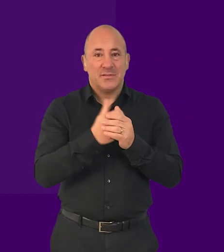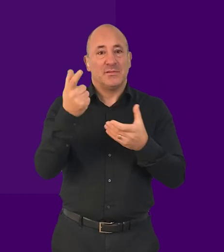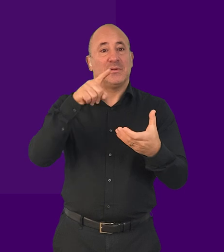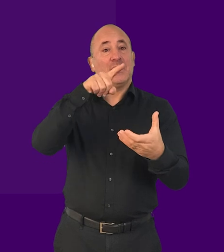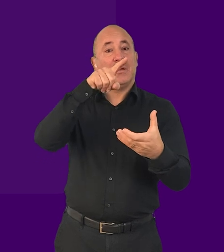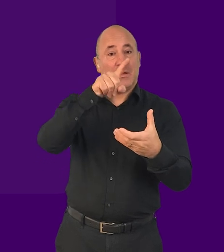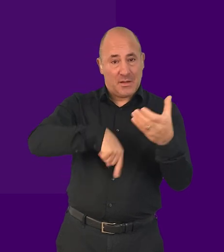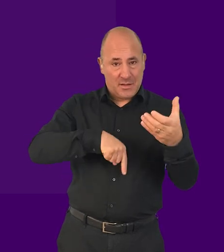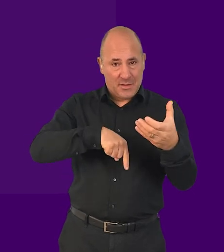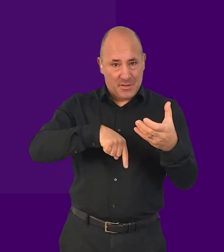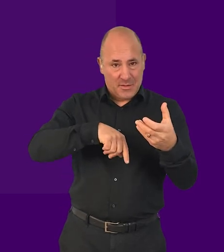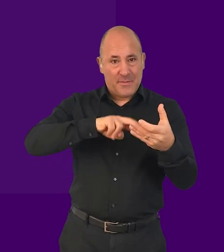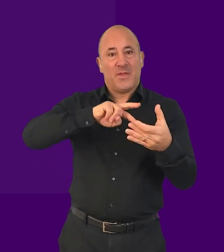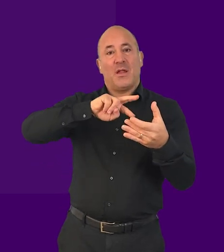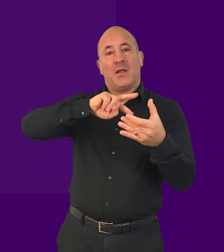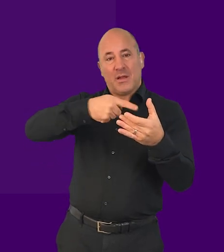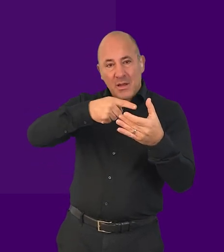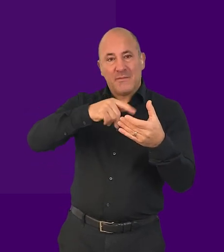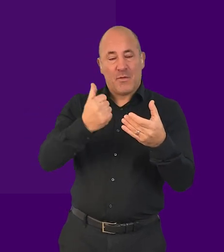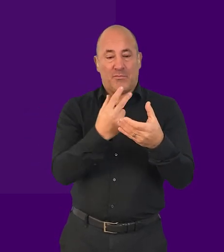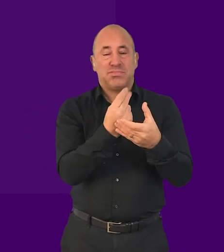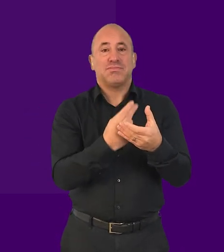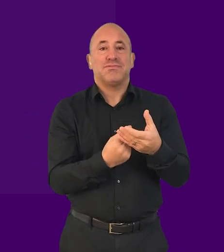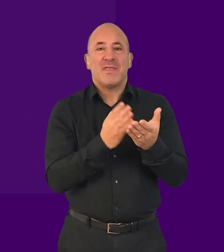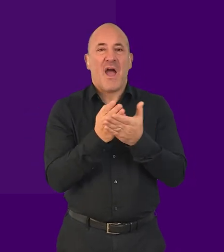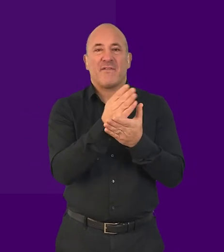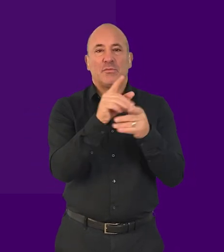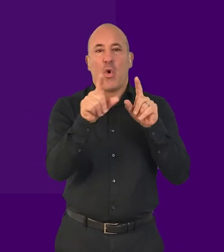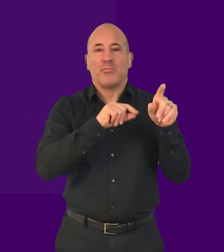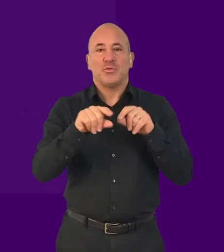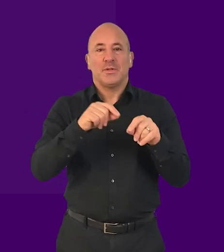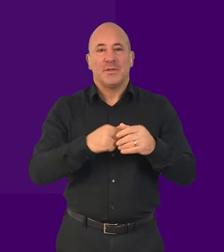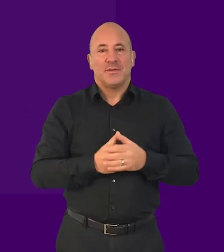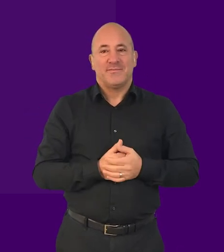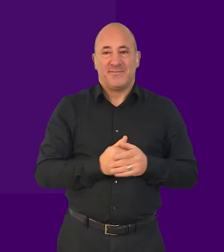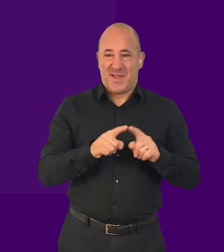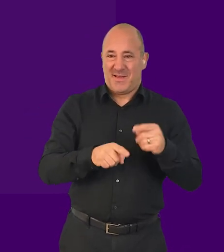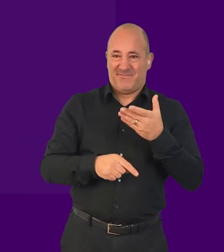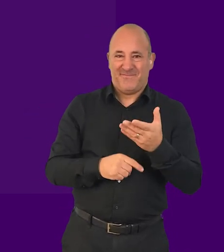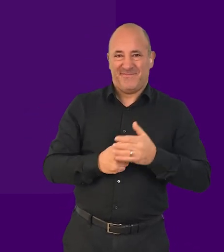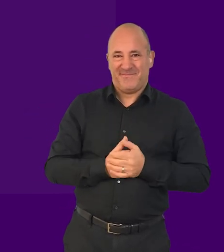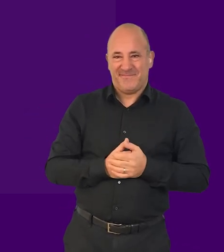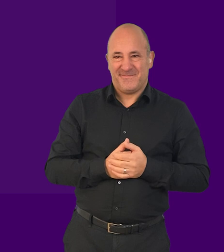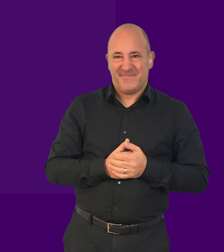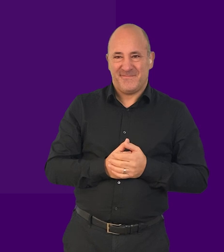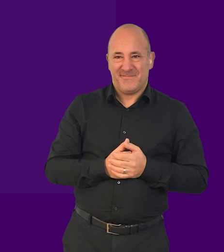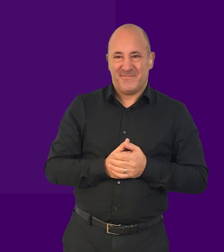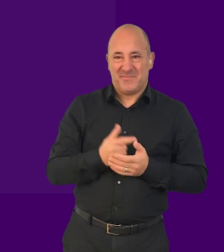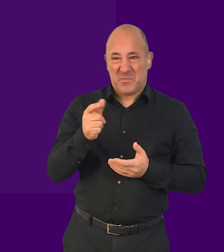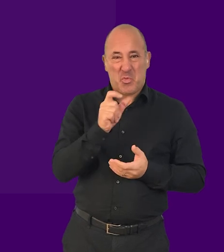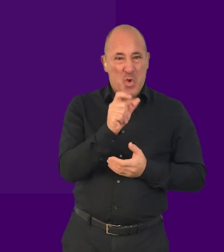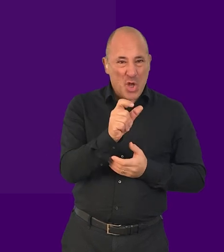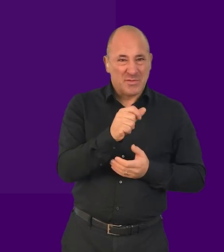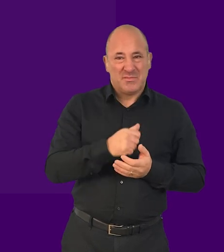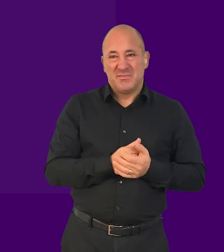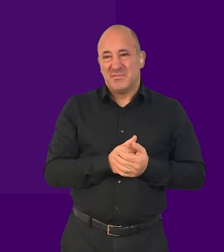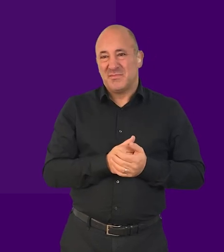to cycle between talkback navigation options. Characters, words, lines,